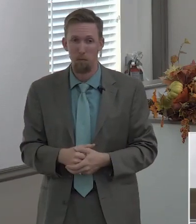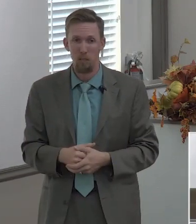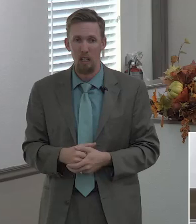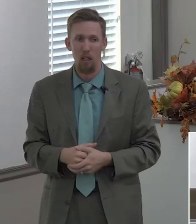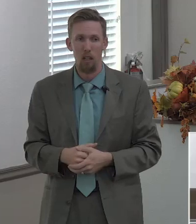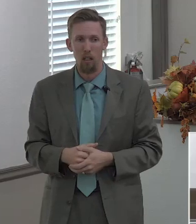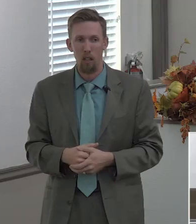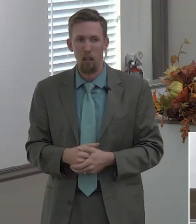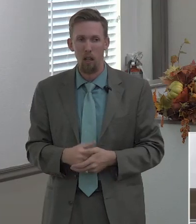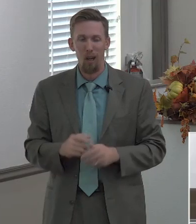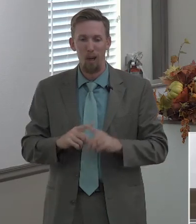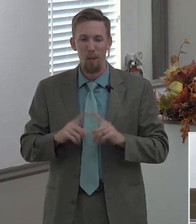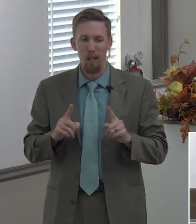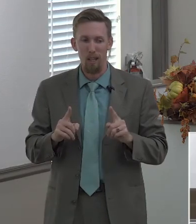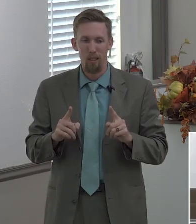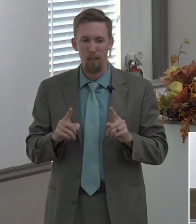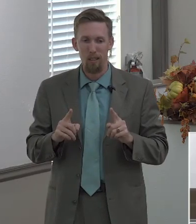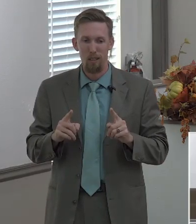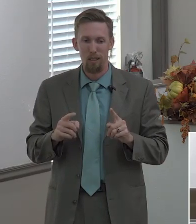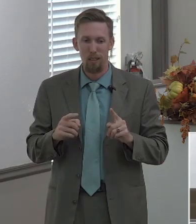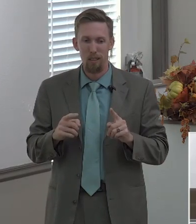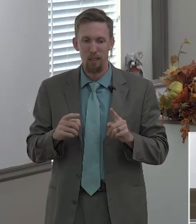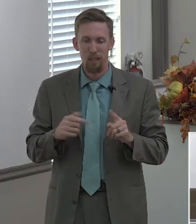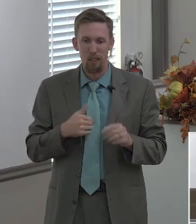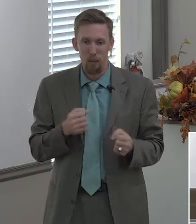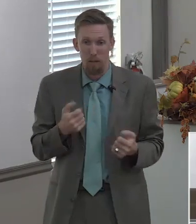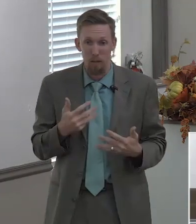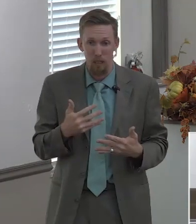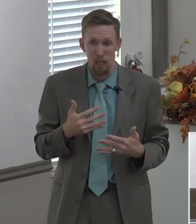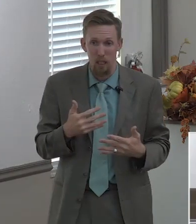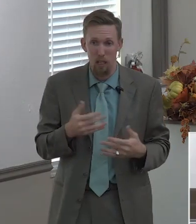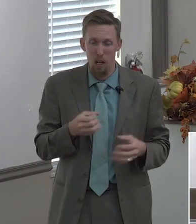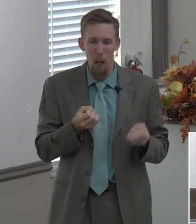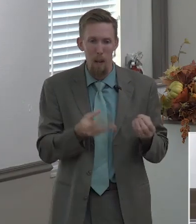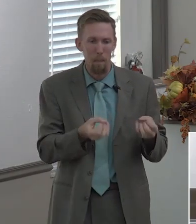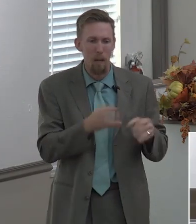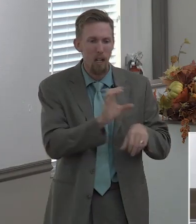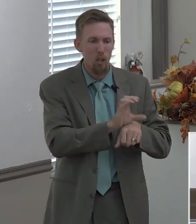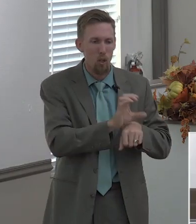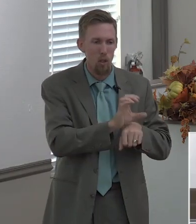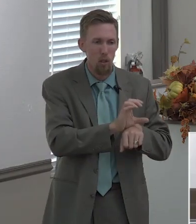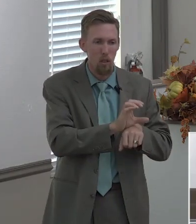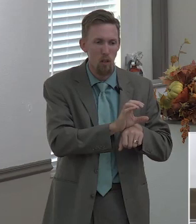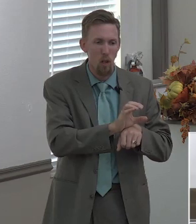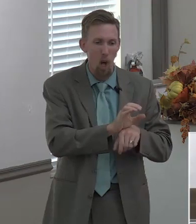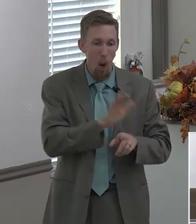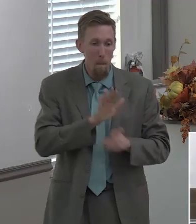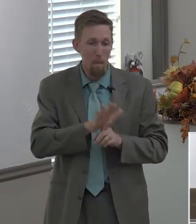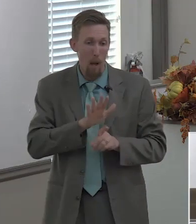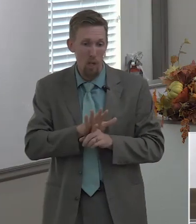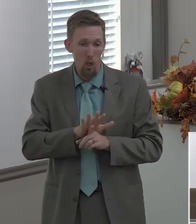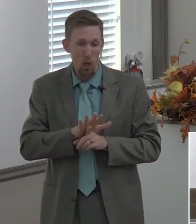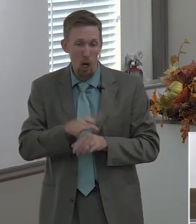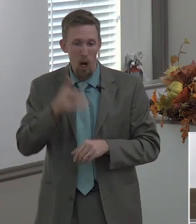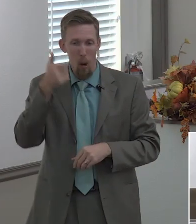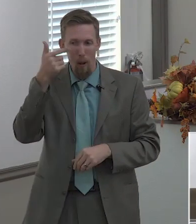i guess my fear is there's a lot of churches that are known for a lot of things that they shouldn't be known for